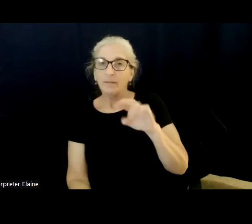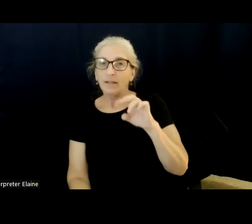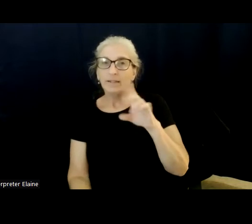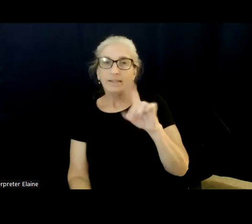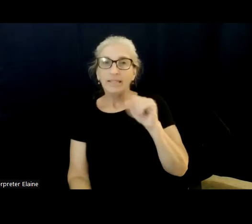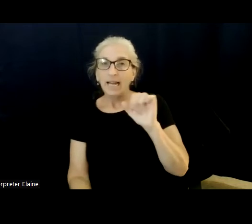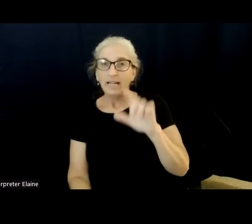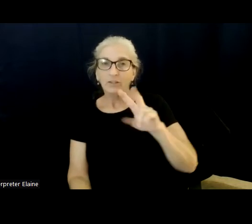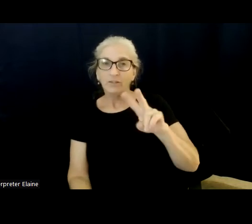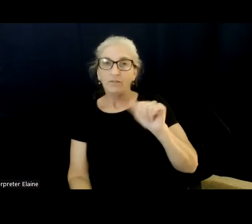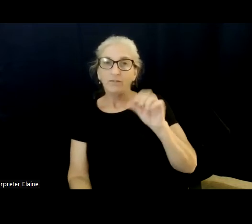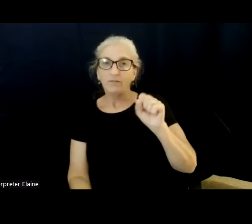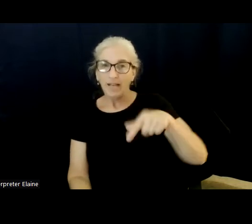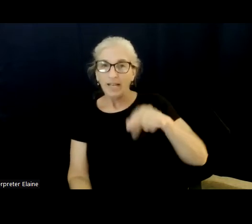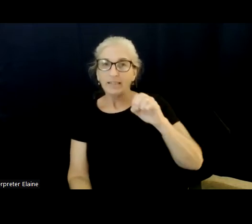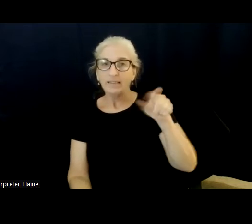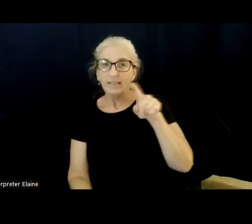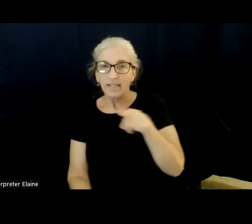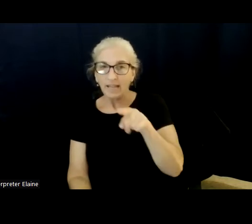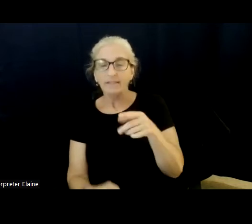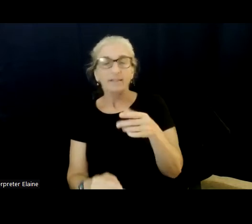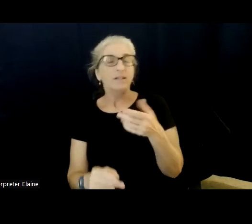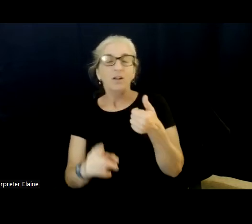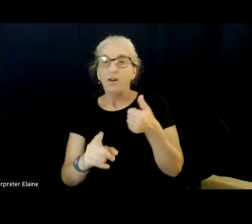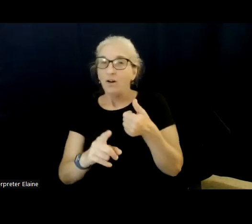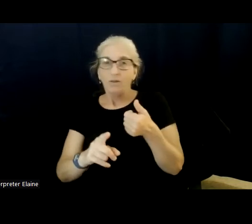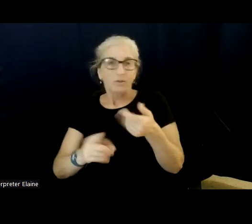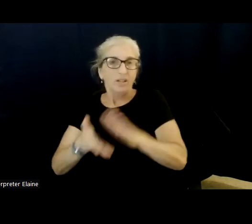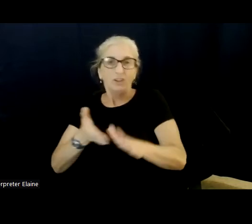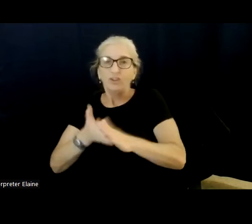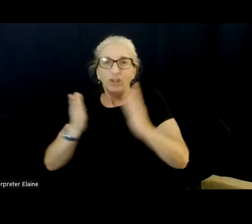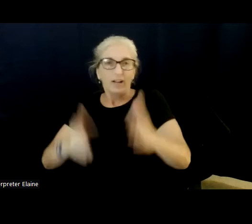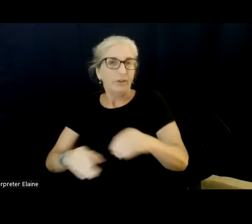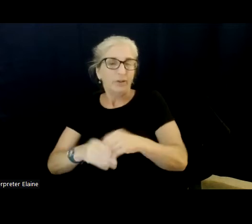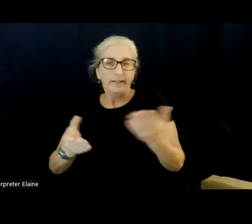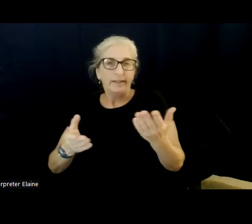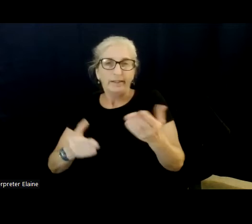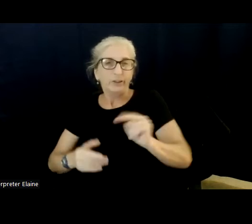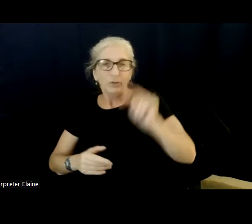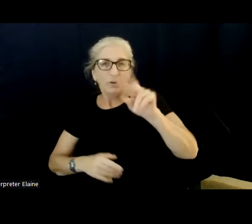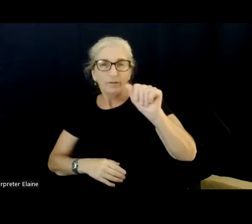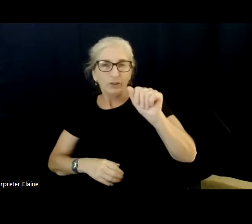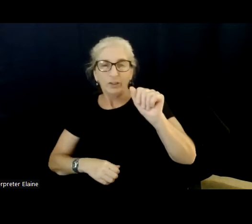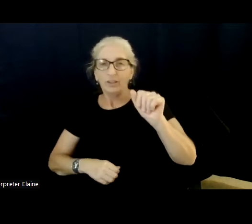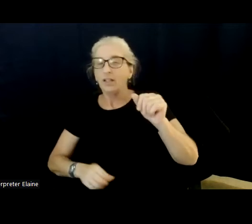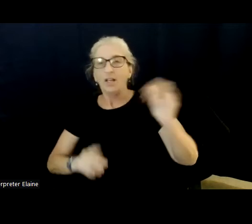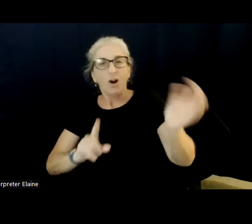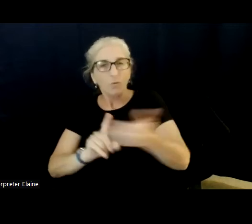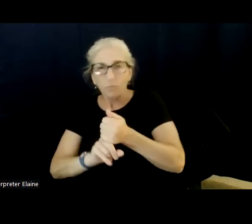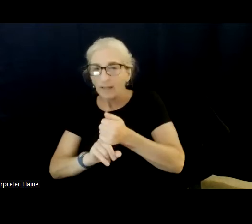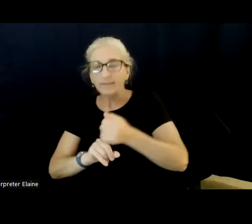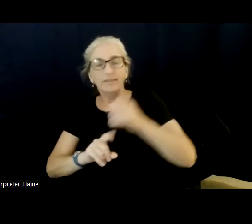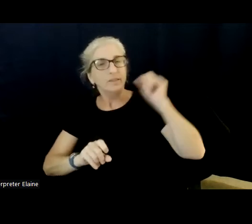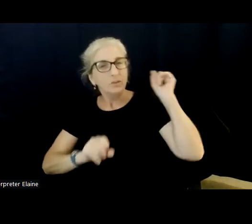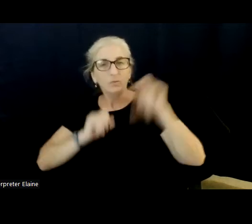strangled there. He confessed again after extensive police questioning. Um, turns out it was, uh, an entirely different